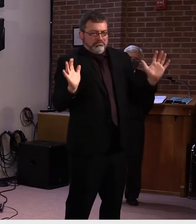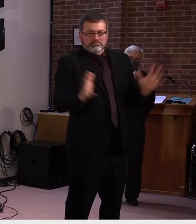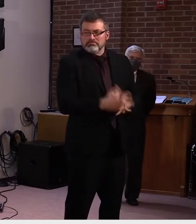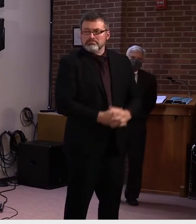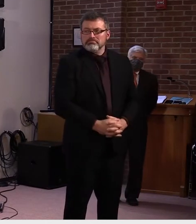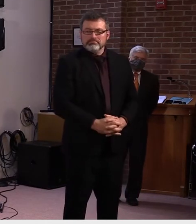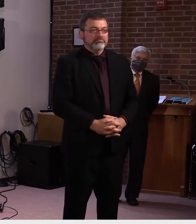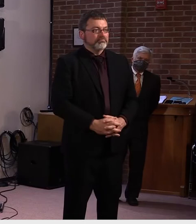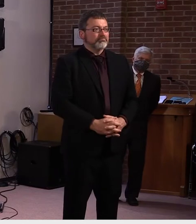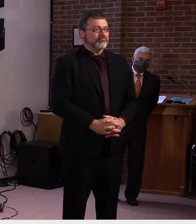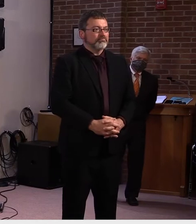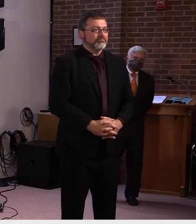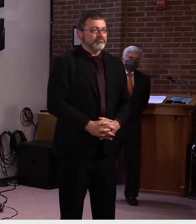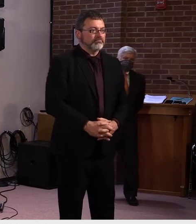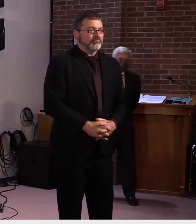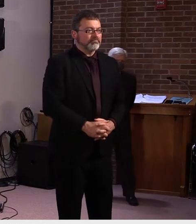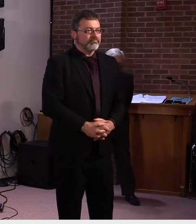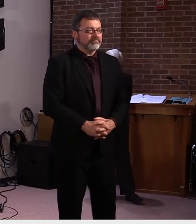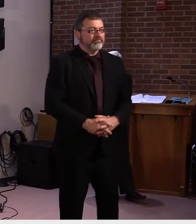Steve Merrill.